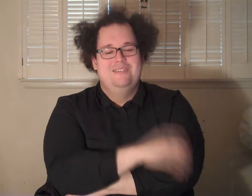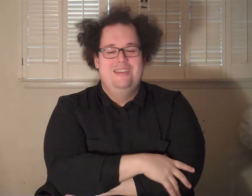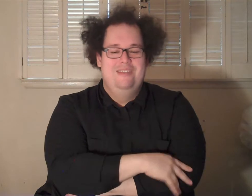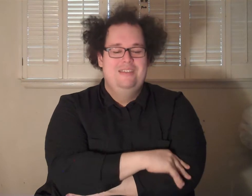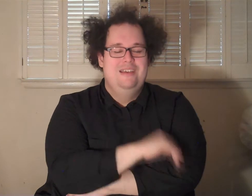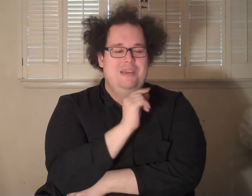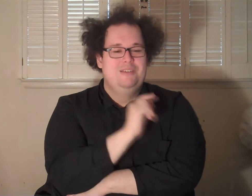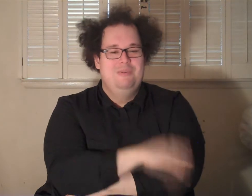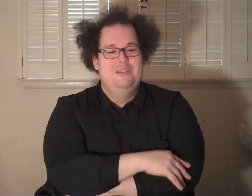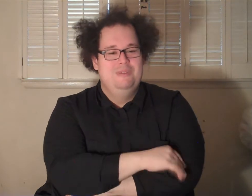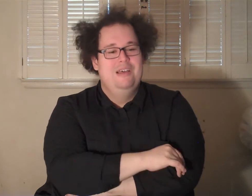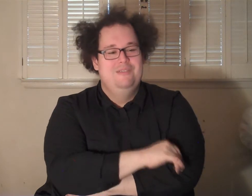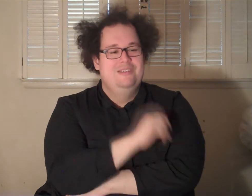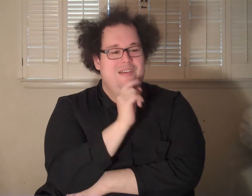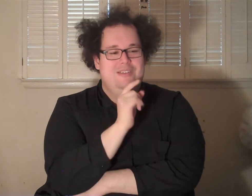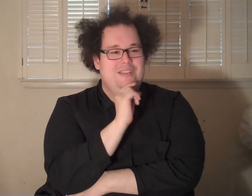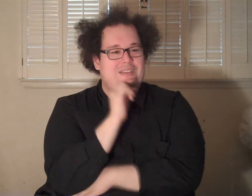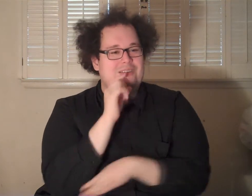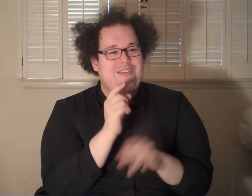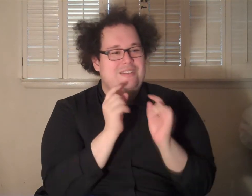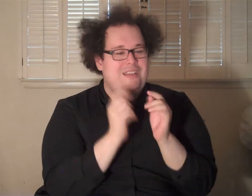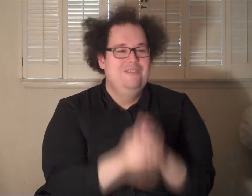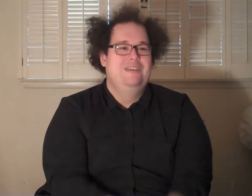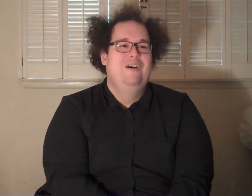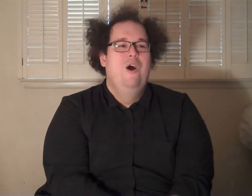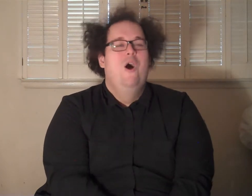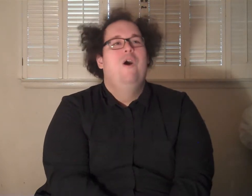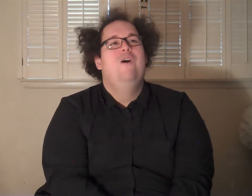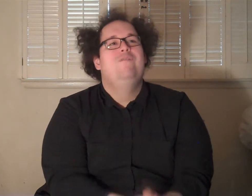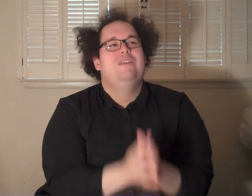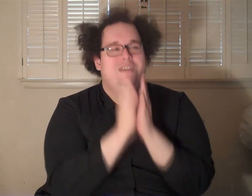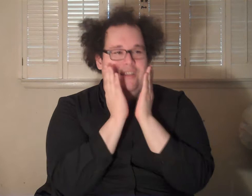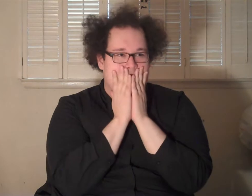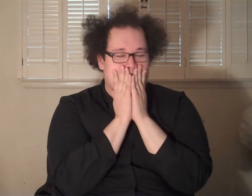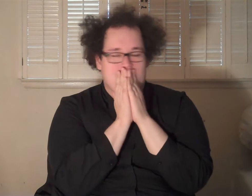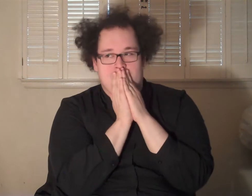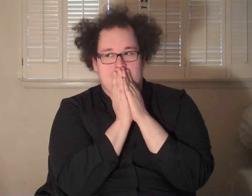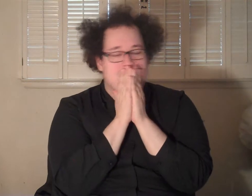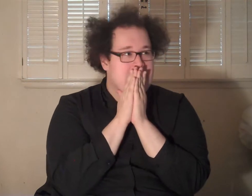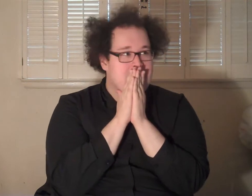I was like, yeah, that's not a major spoiler. But that was, uh, just a little, I was like, oh, my God. And then, mm, step.